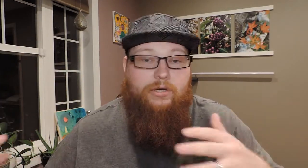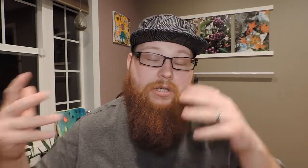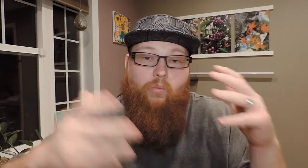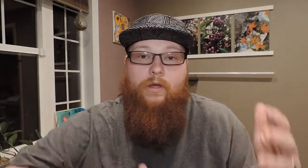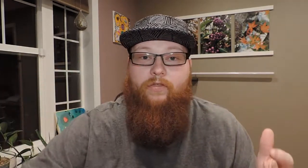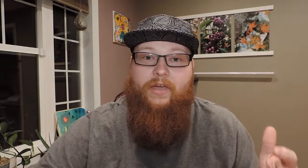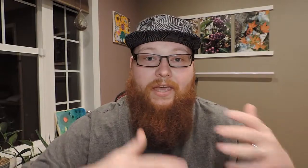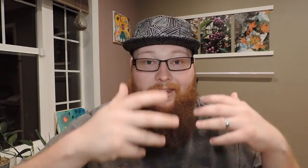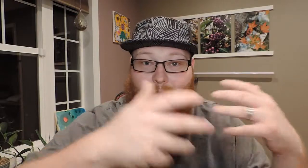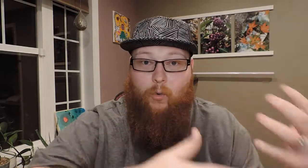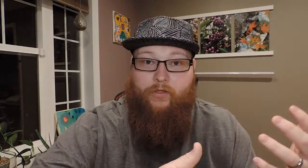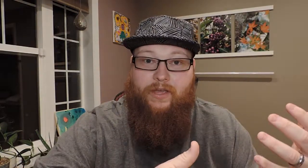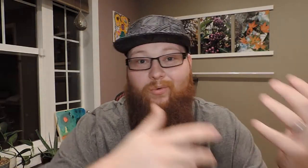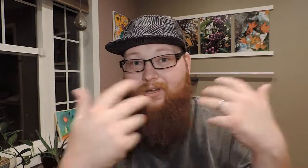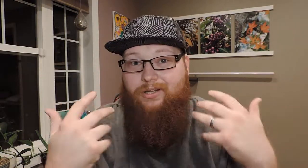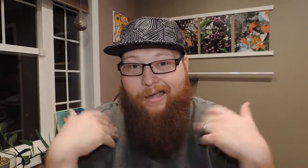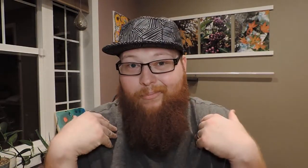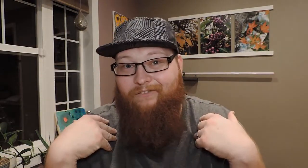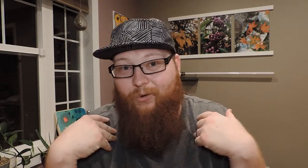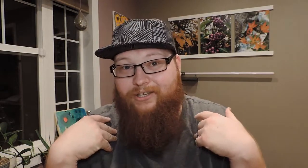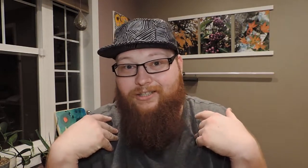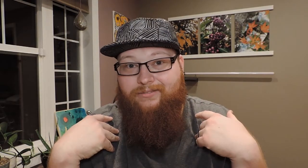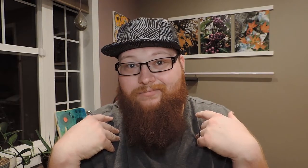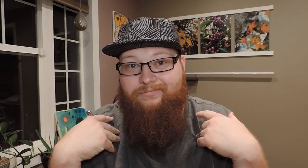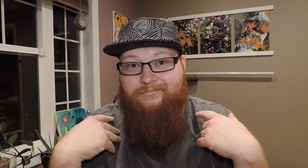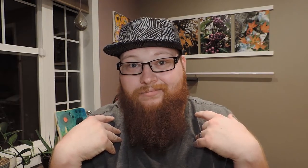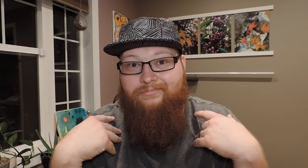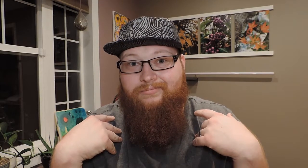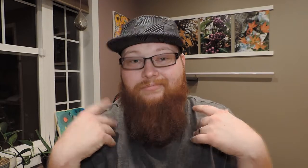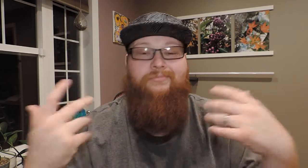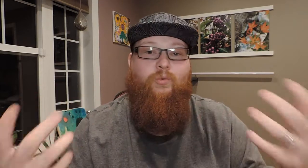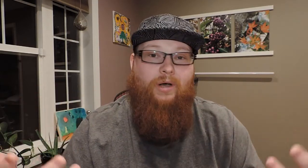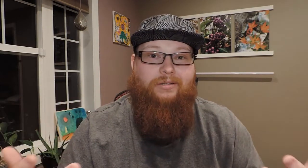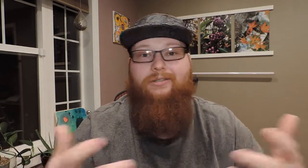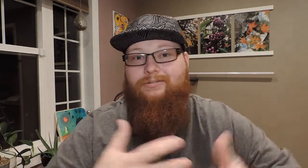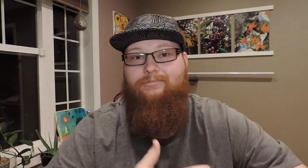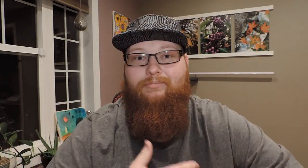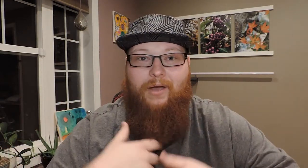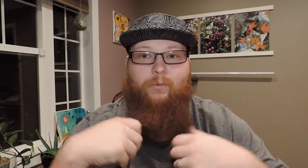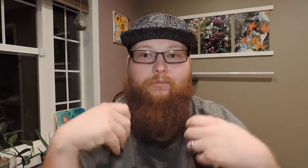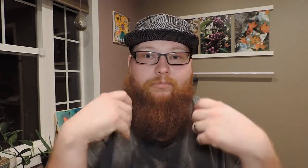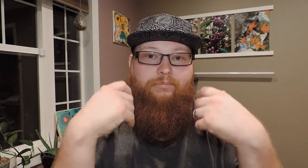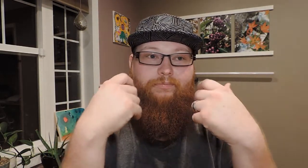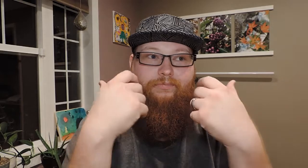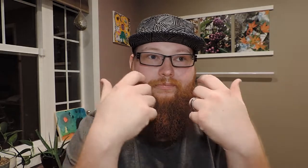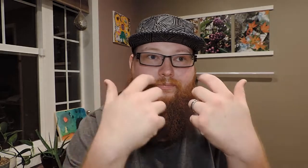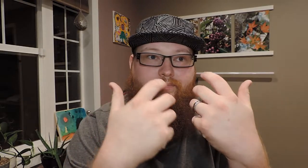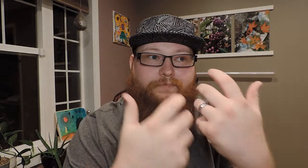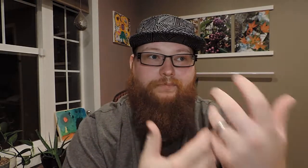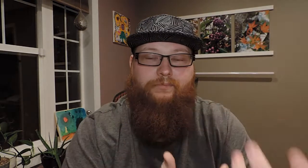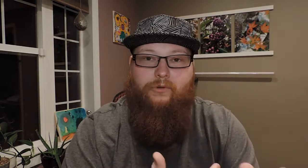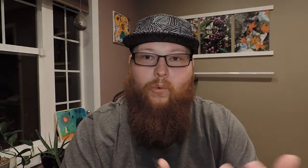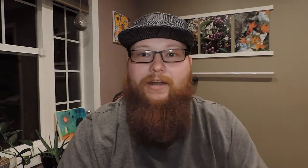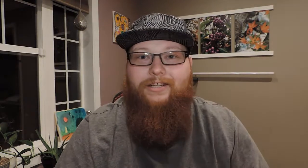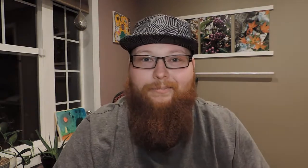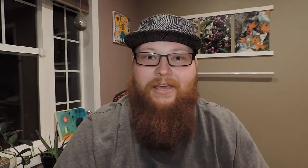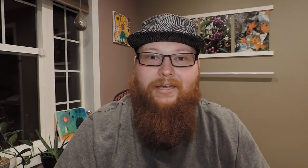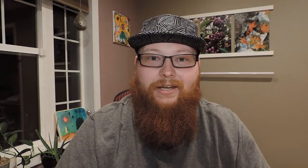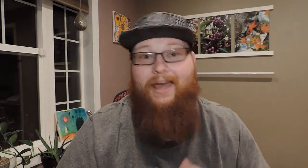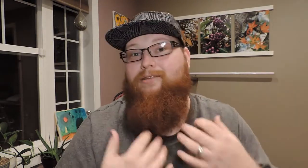focused on one thing, and that one thing was my voice. Well, my way to speak. And I